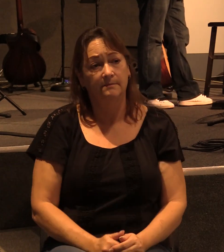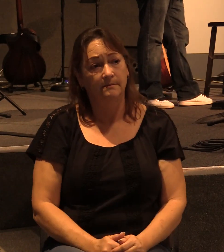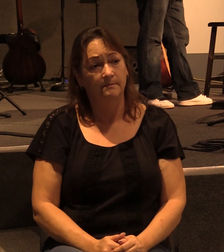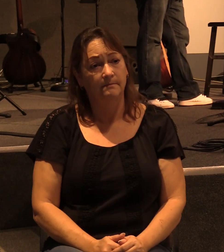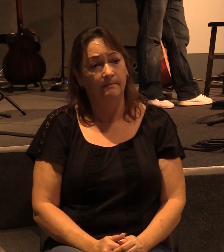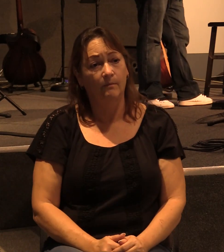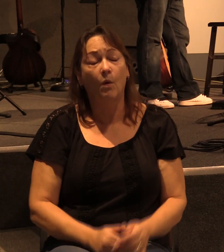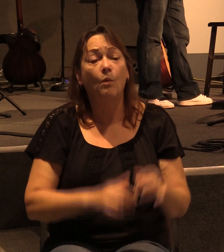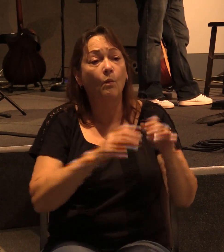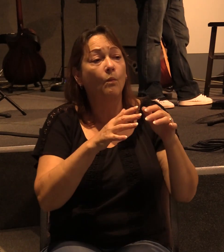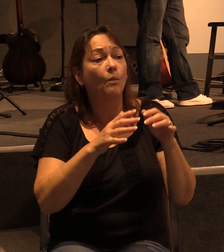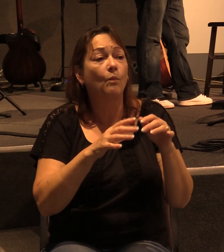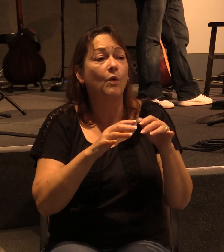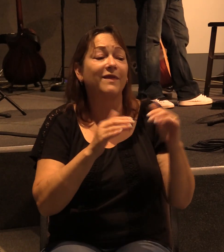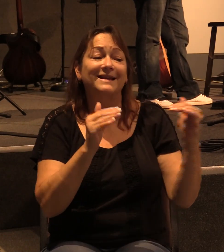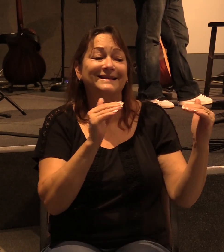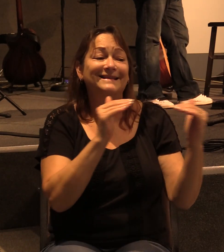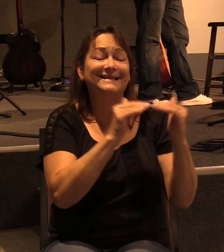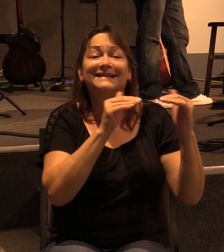We're the same.